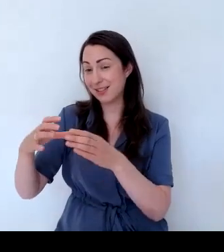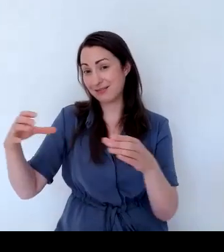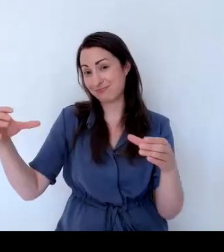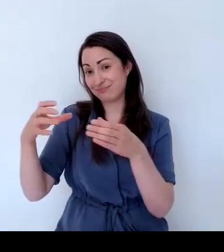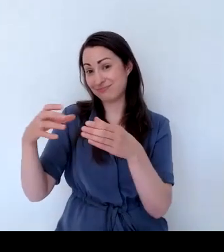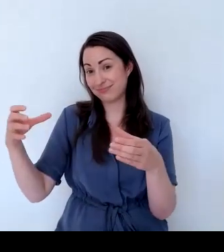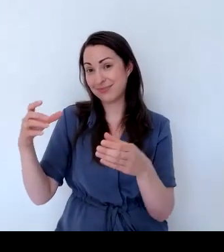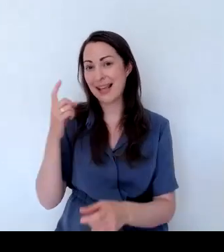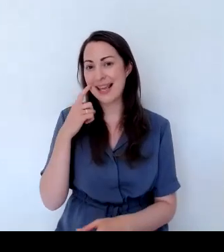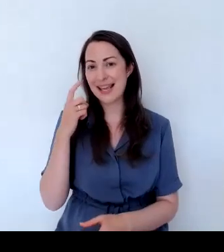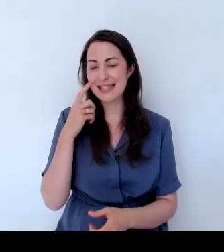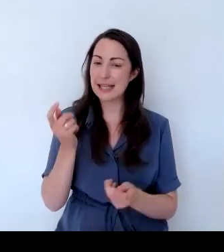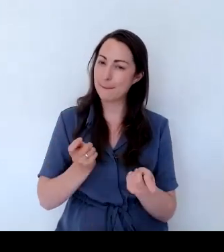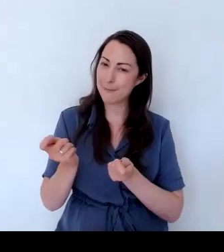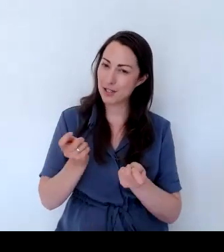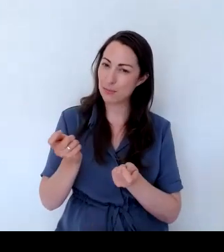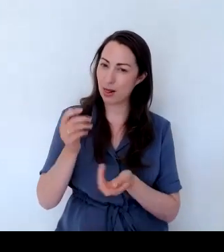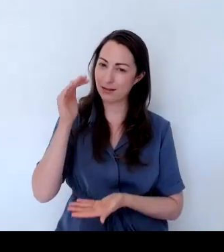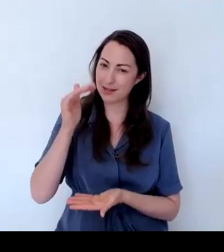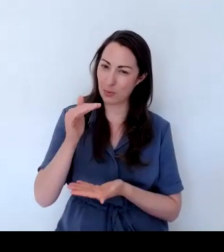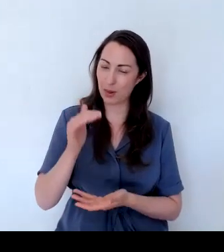Okay, so we're just going to pop in a few here.